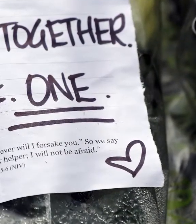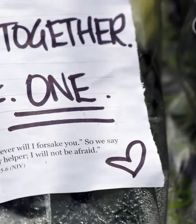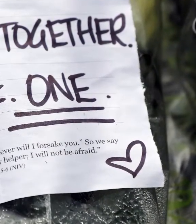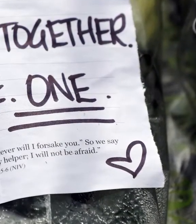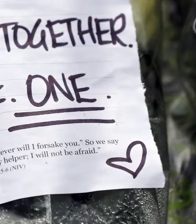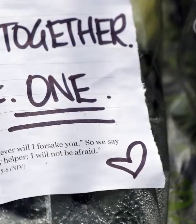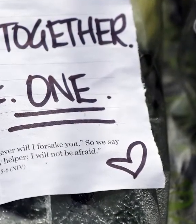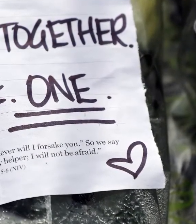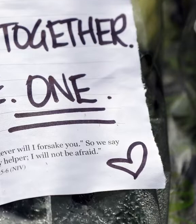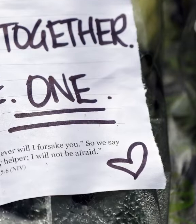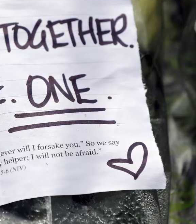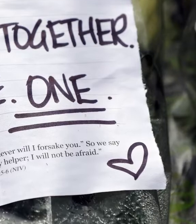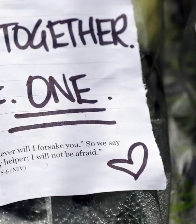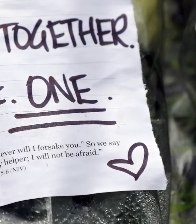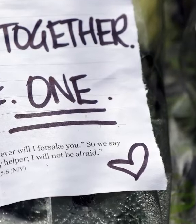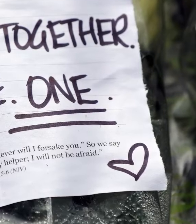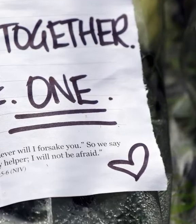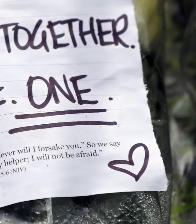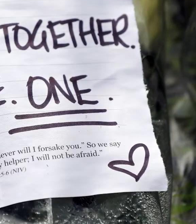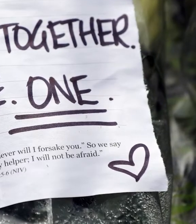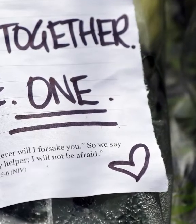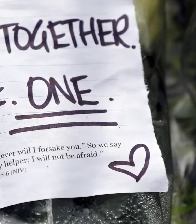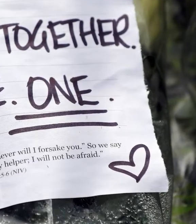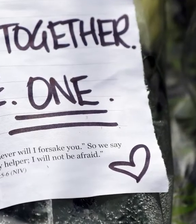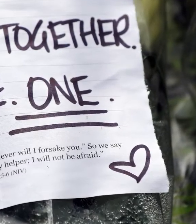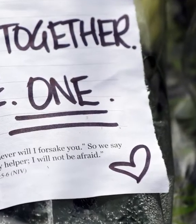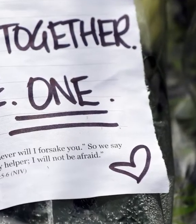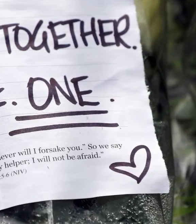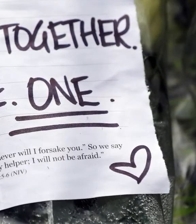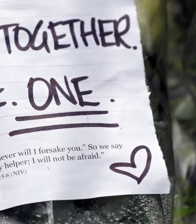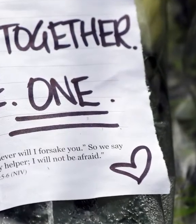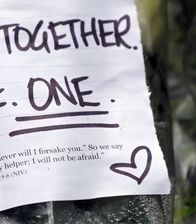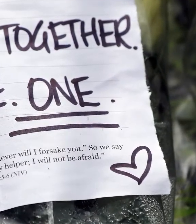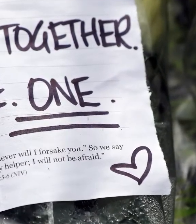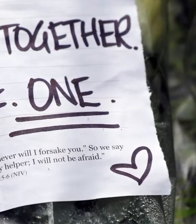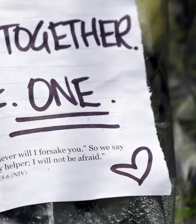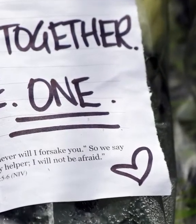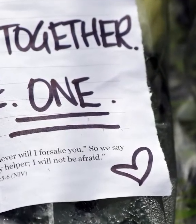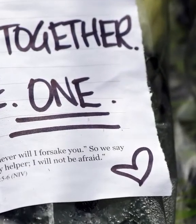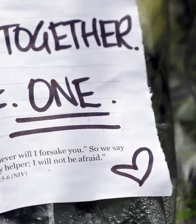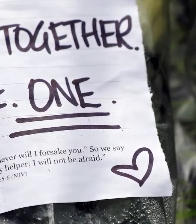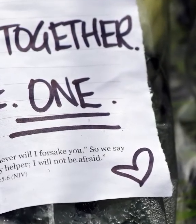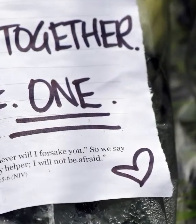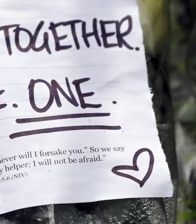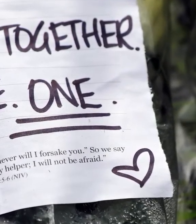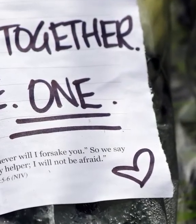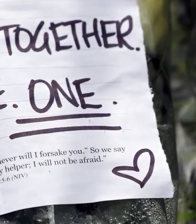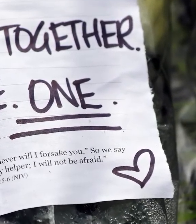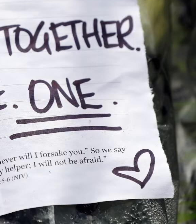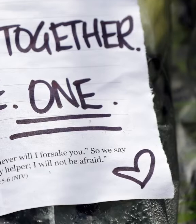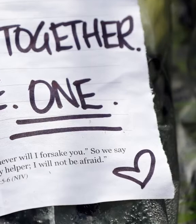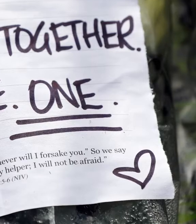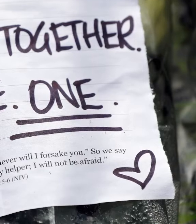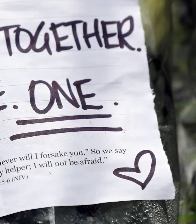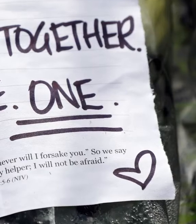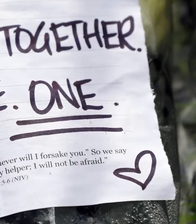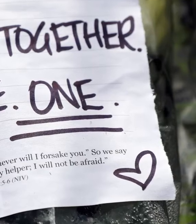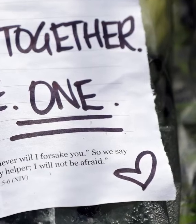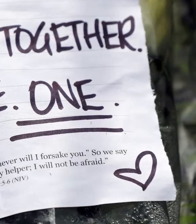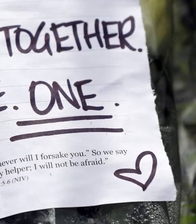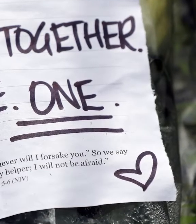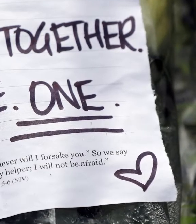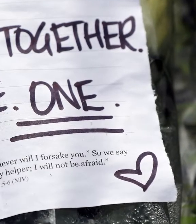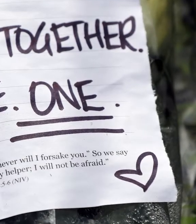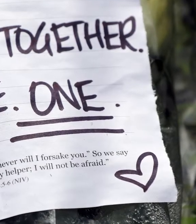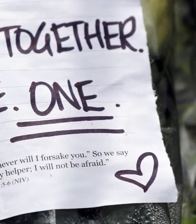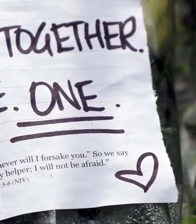provisions for things like child care and, of course, compensation for the loss of income. MSD is